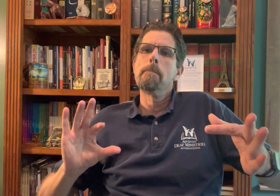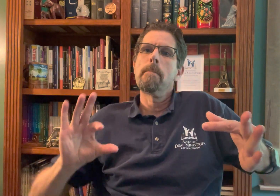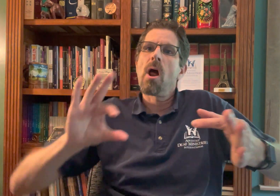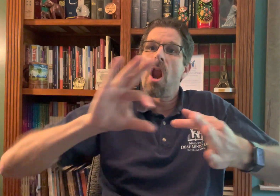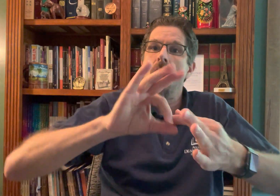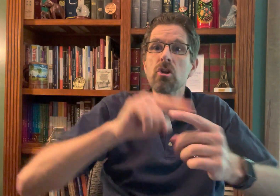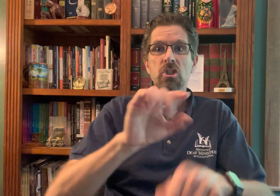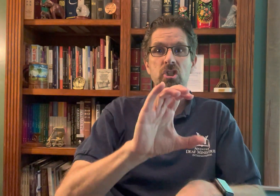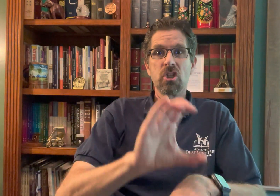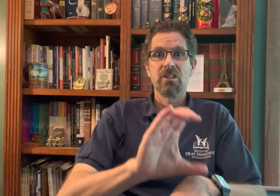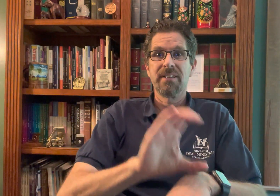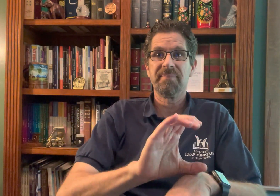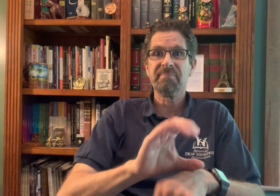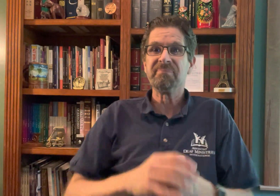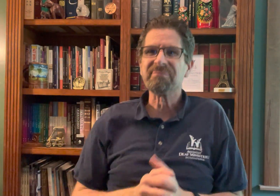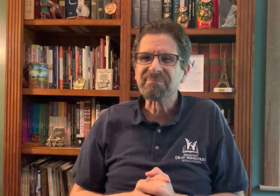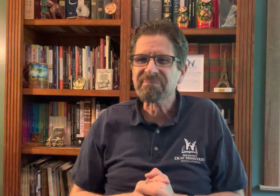and that they belong to the church.